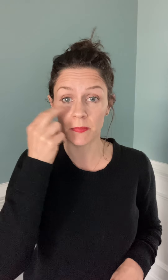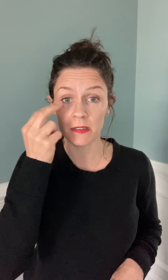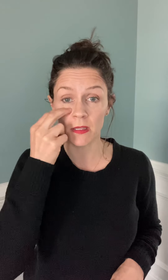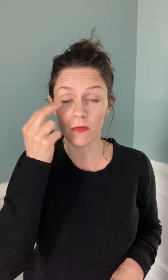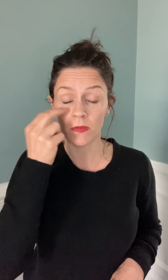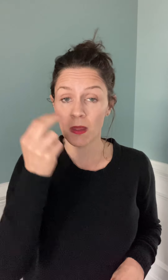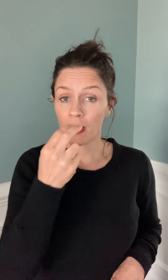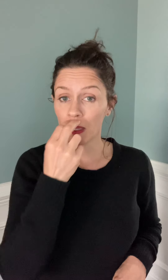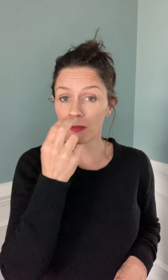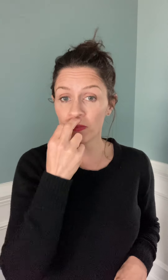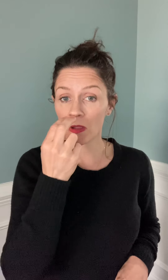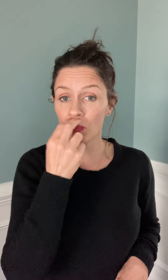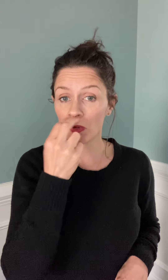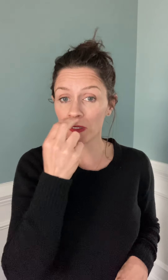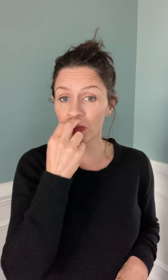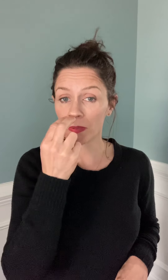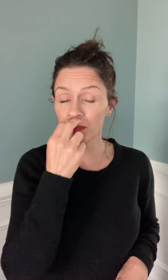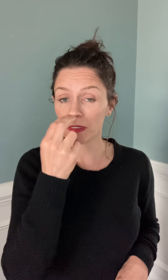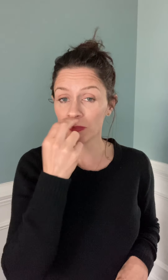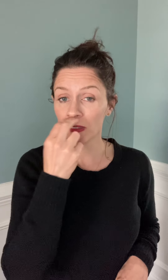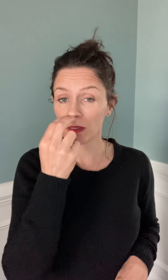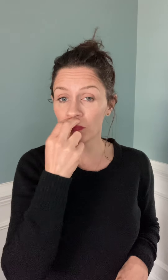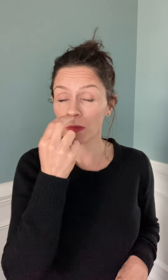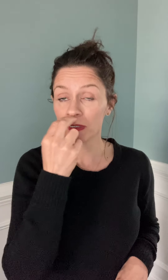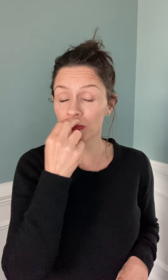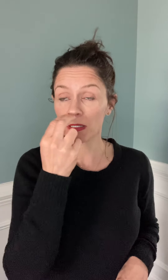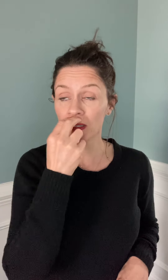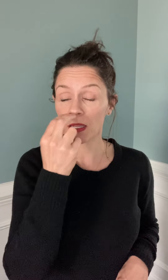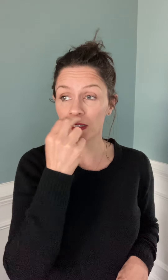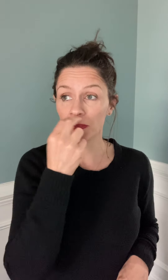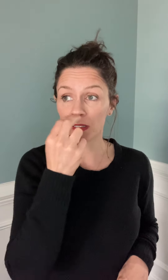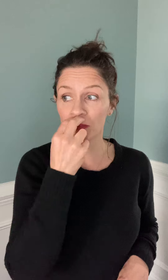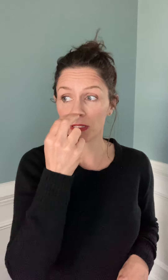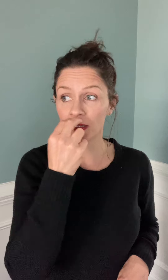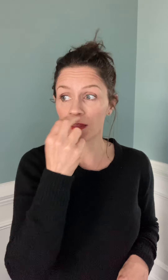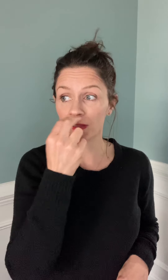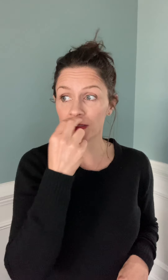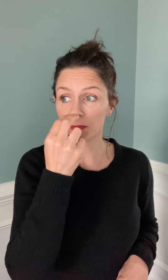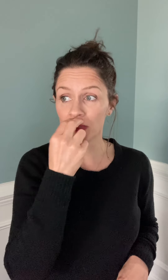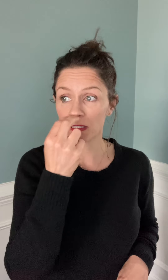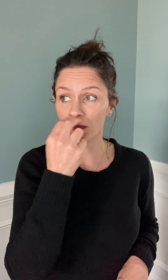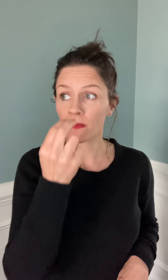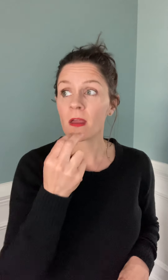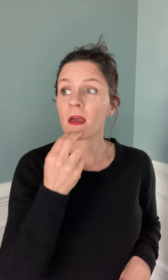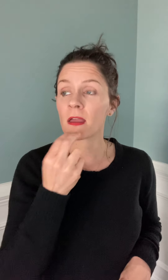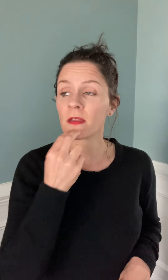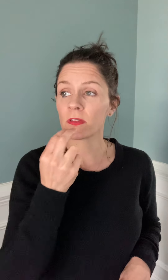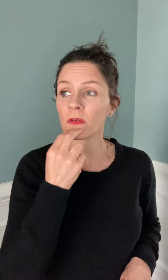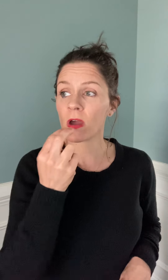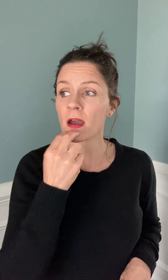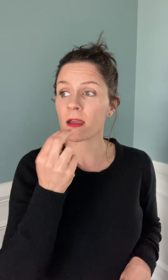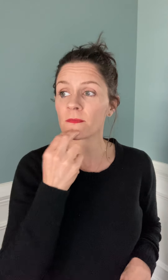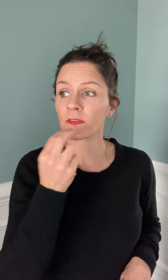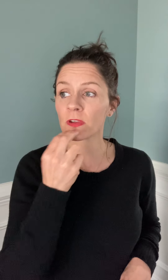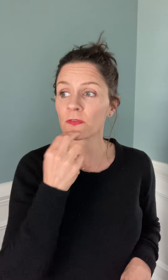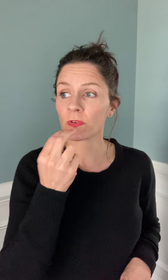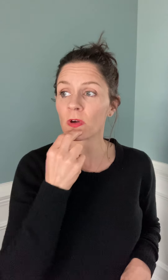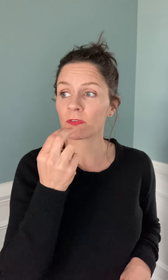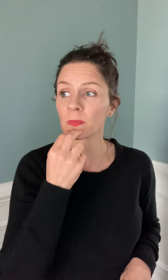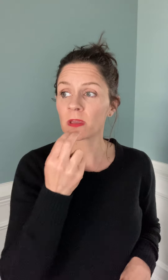myself. Even though I'm worried about public speaking, I deeply and completely love and accept myself. Even though I'm fearful of speaking